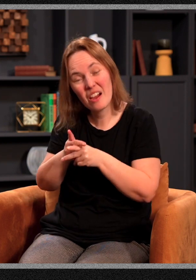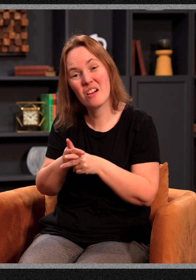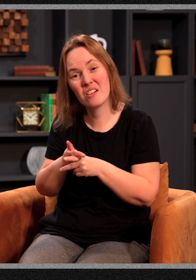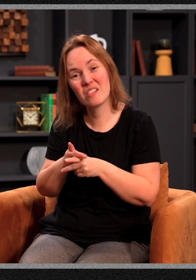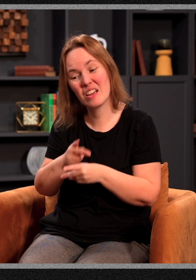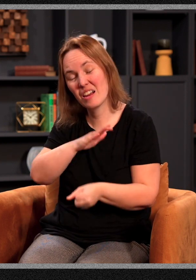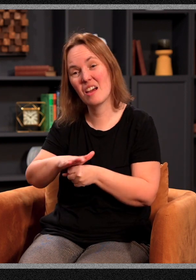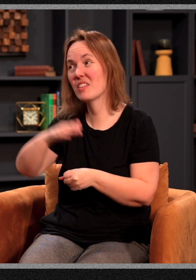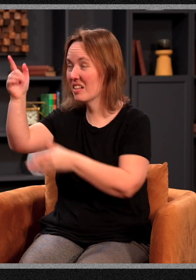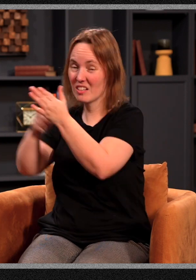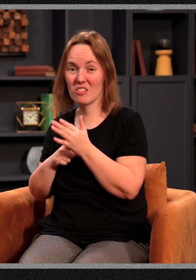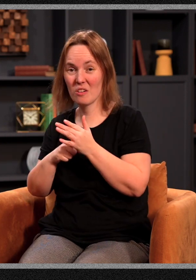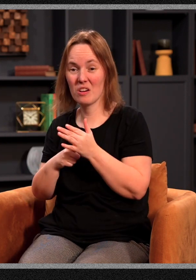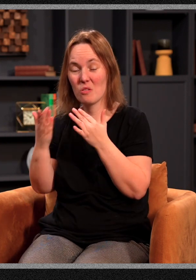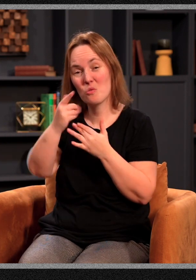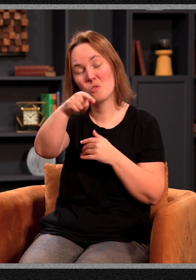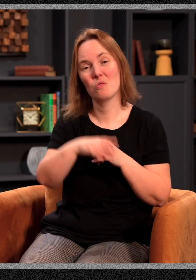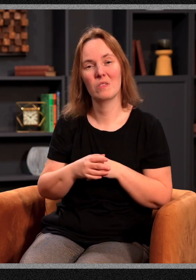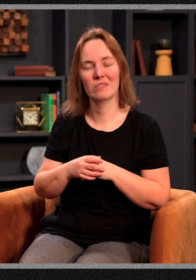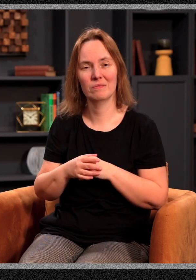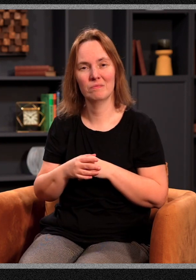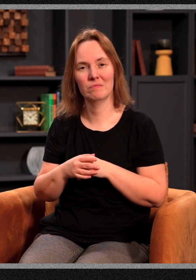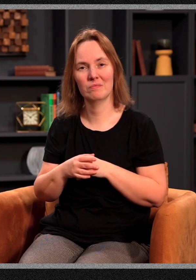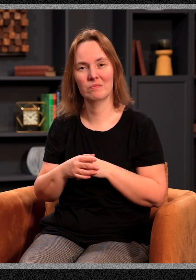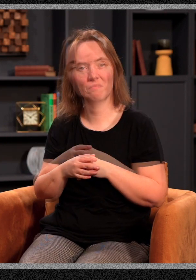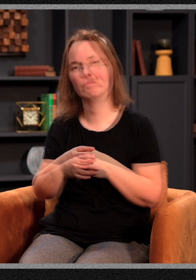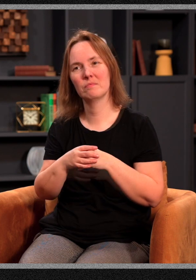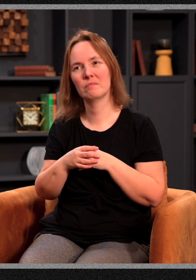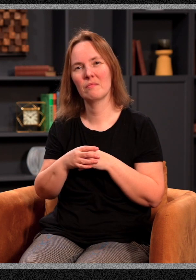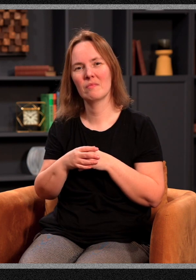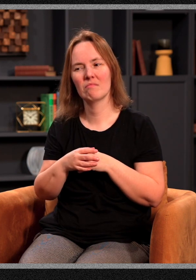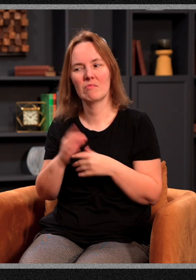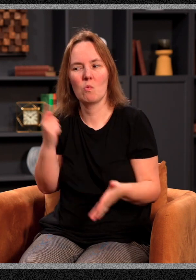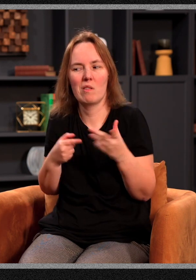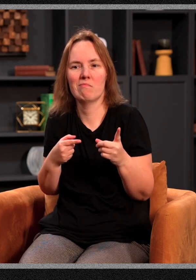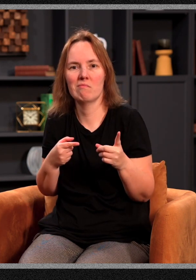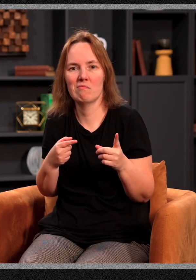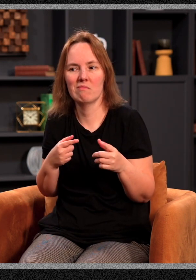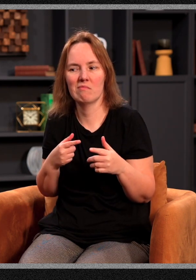that he can actually demonstrate that through you. What exactly is this power?